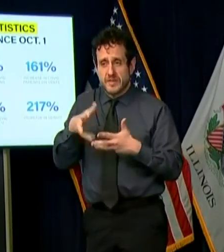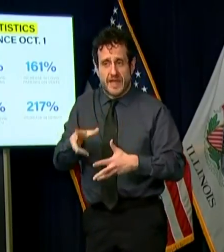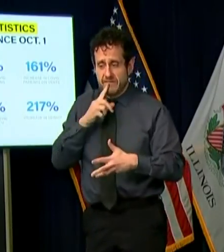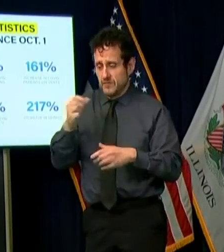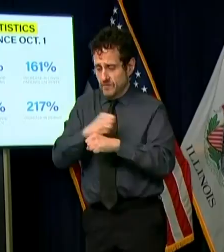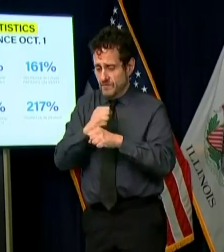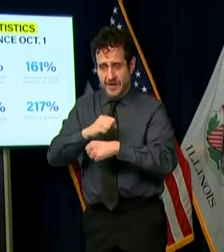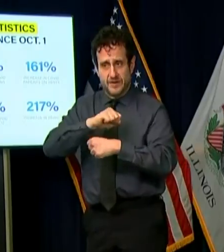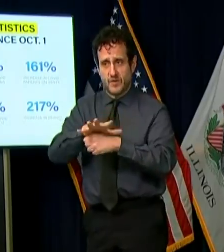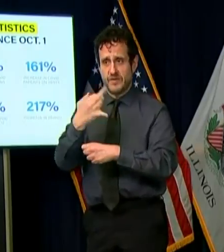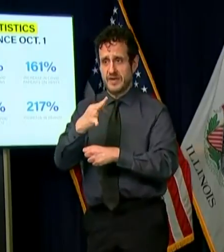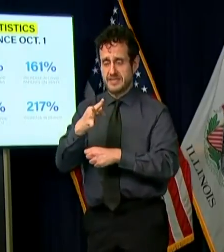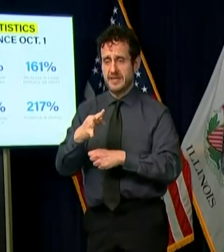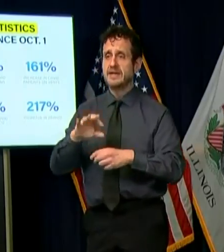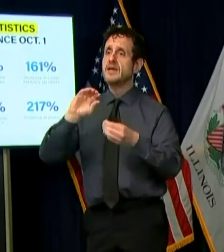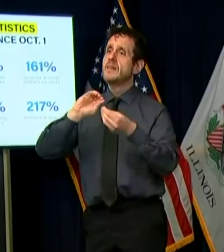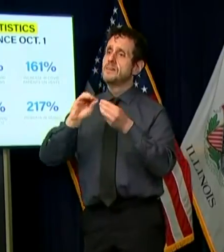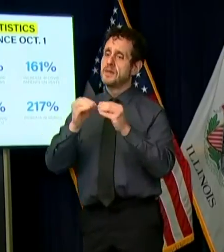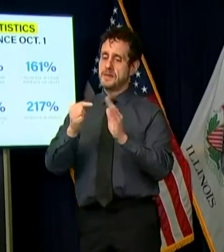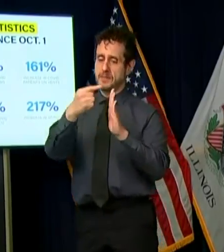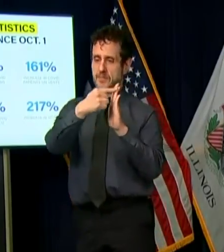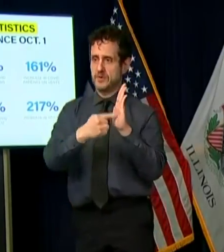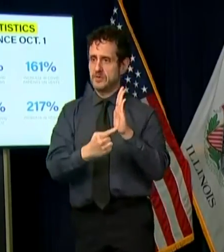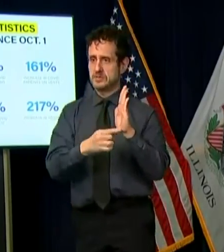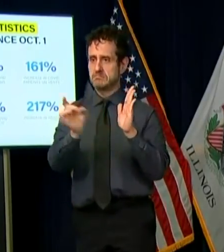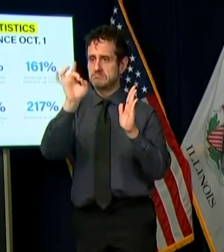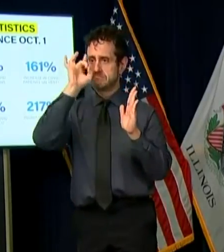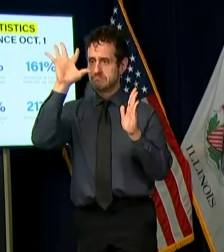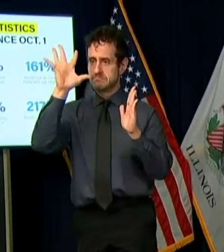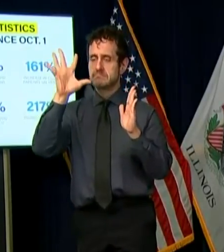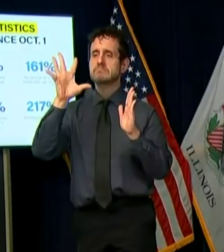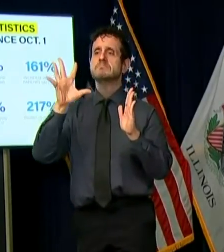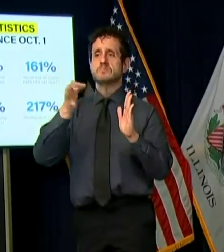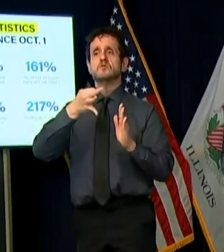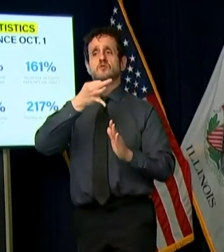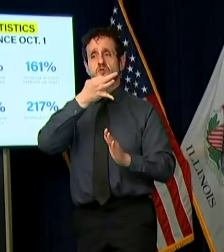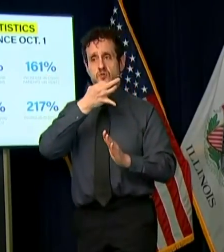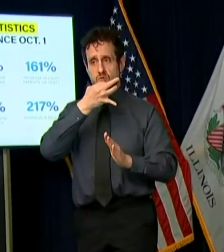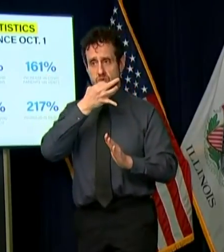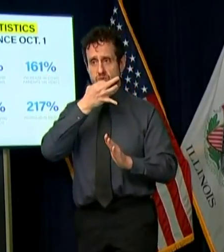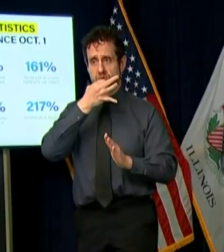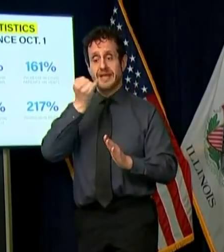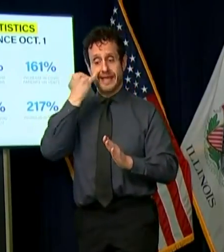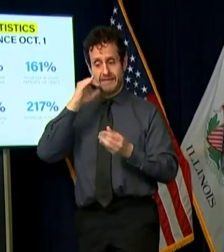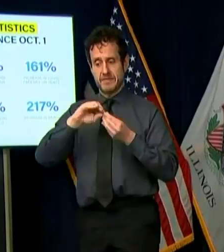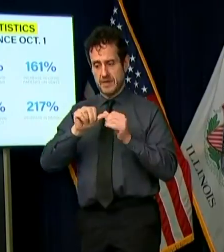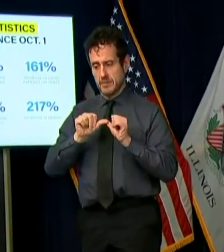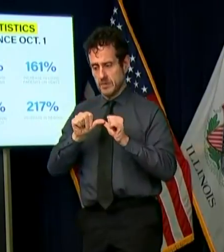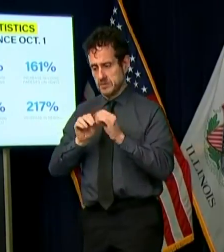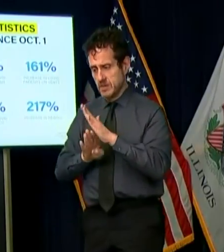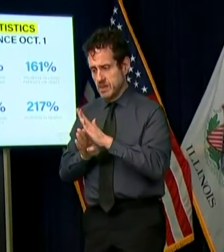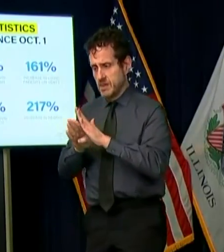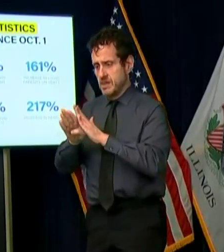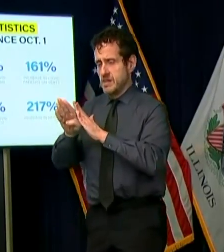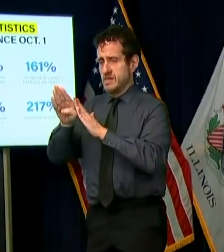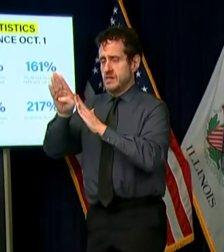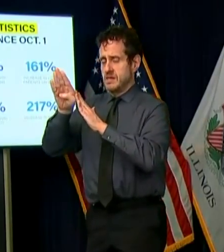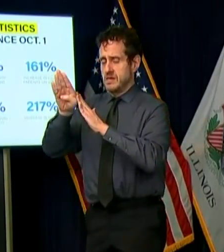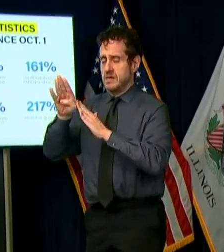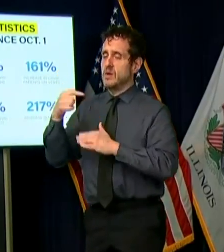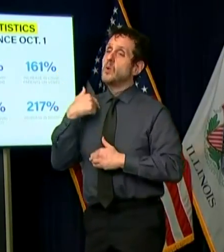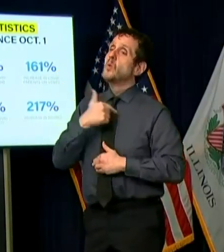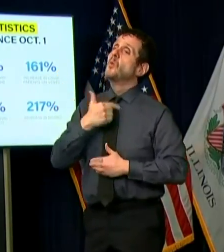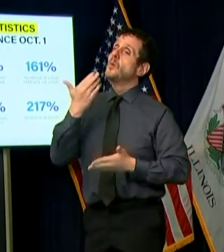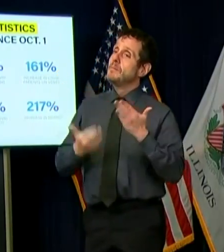don't lie. If things don't take a turn in the coming days, we will quickly reach the point when some form of a